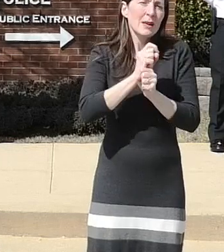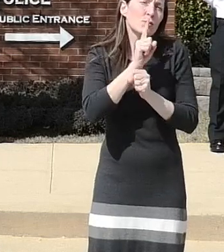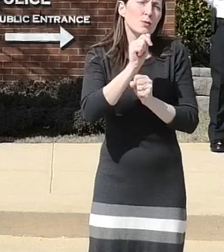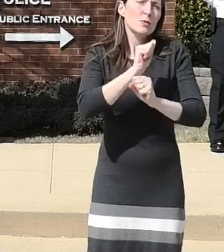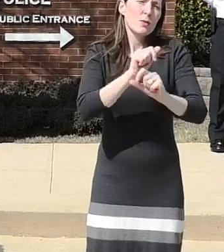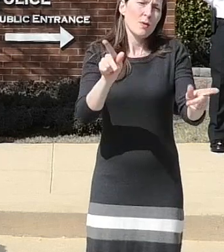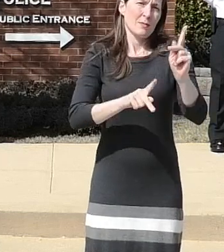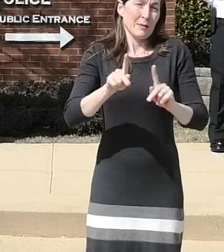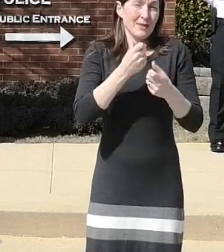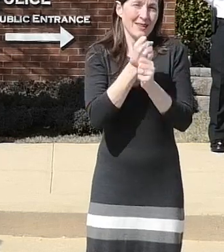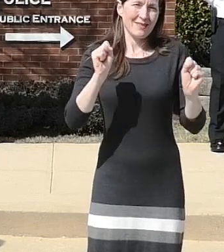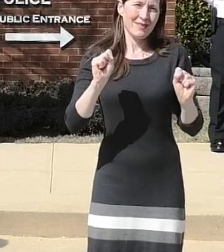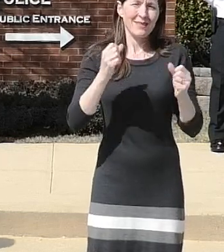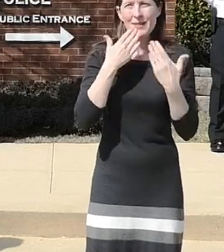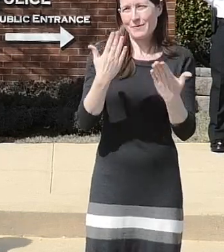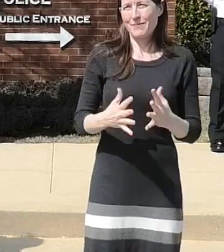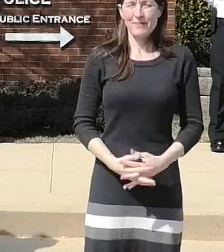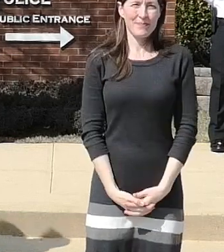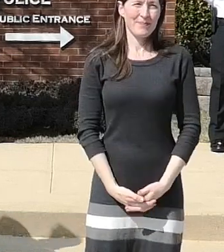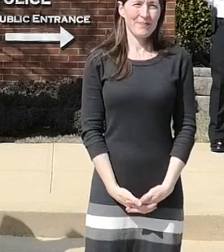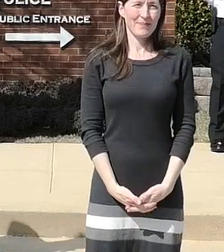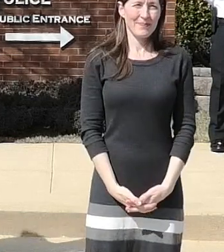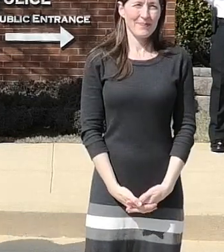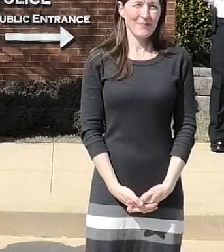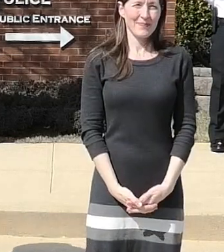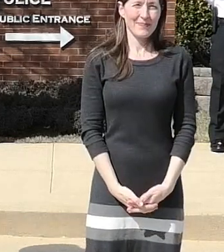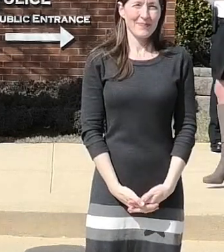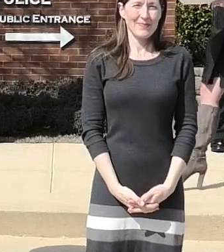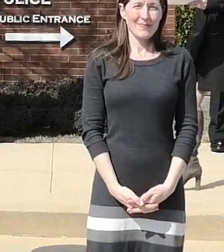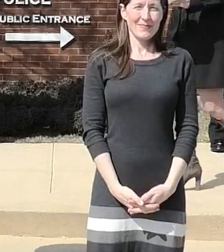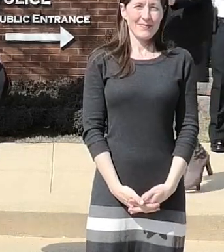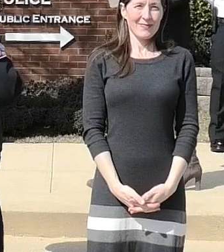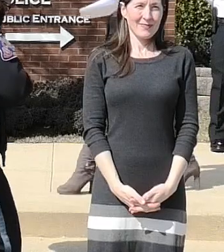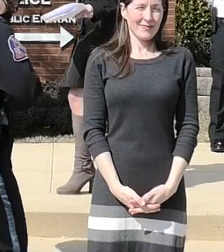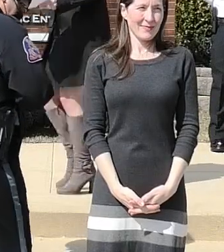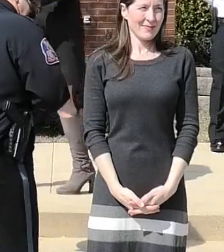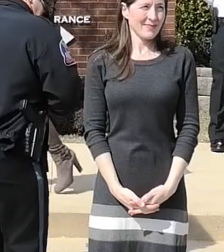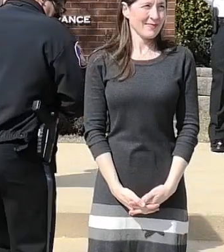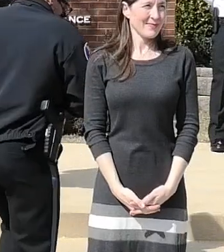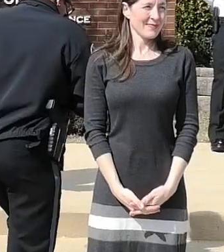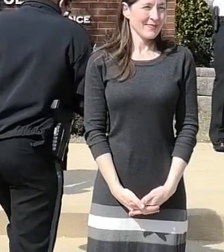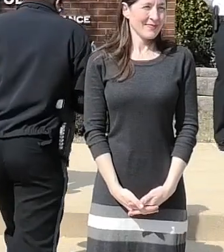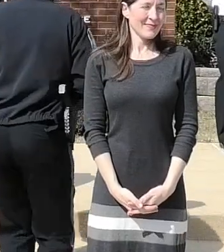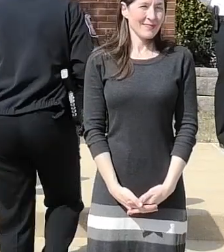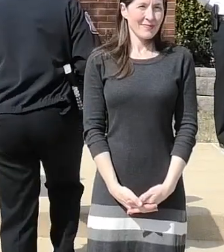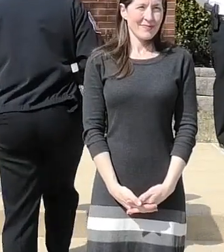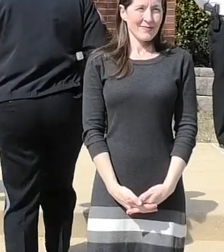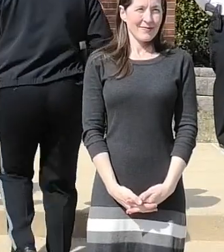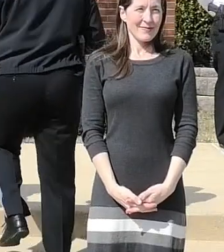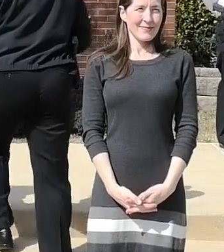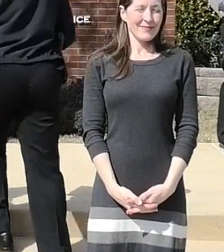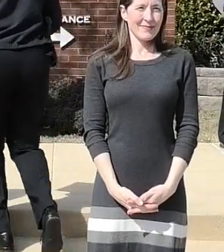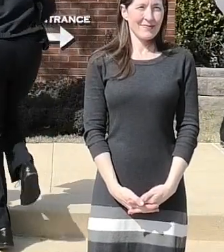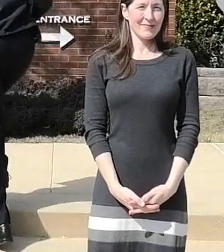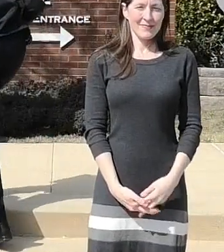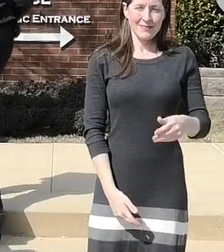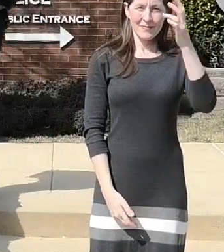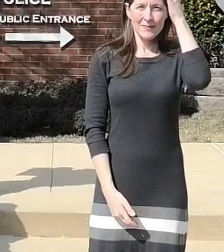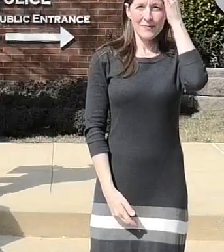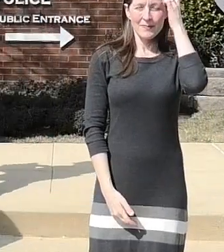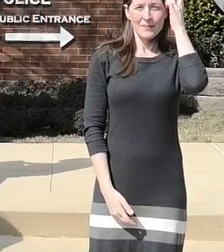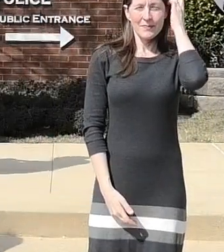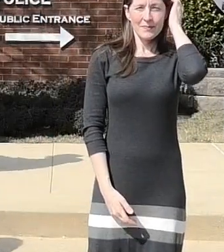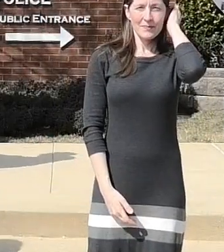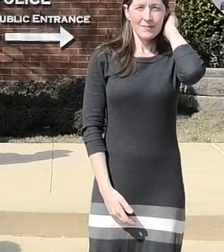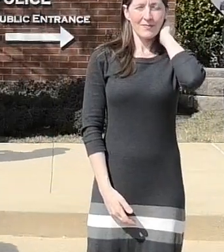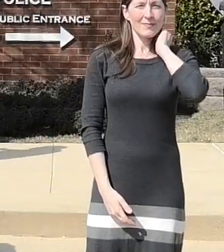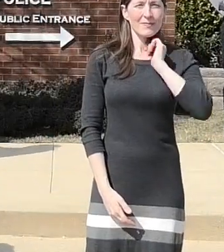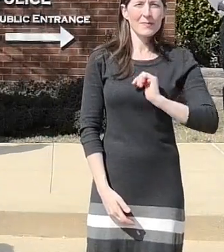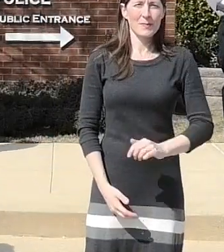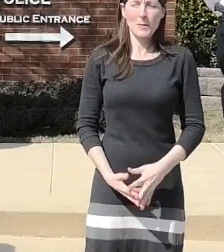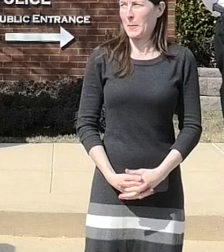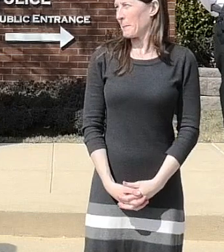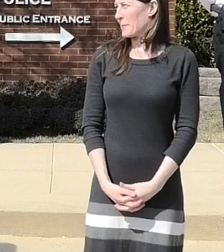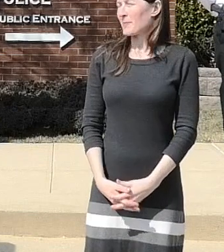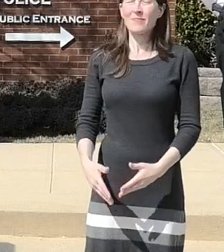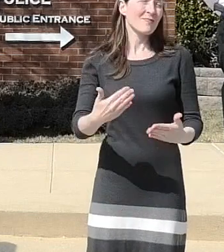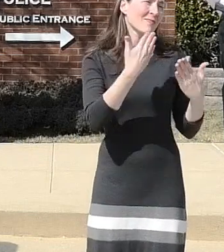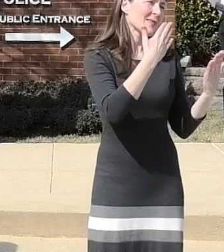thanks